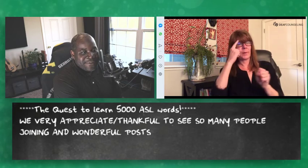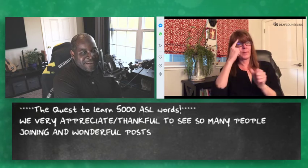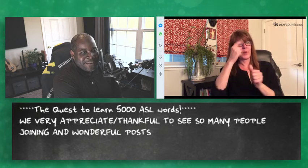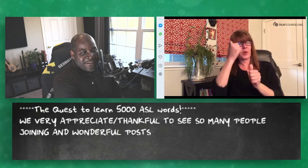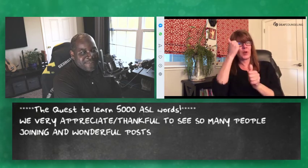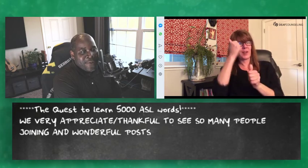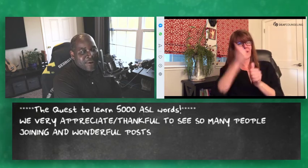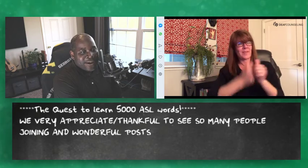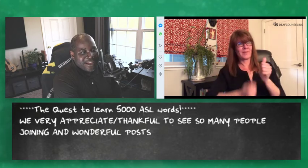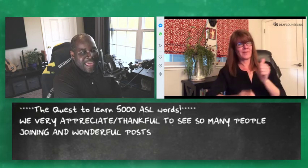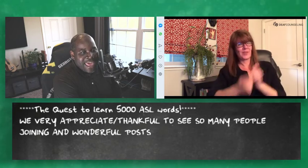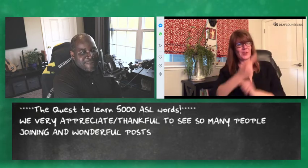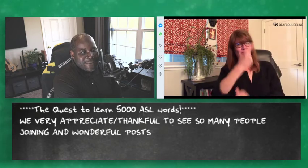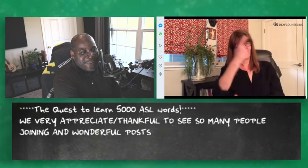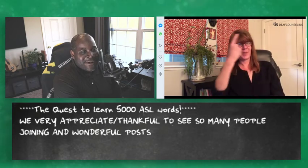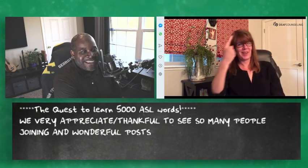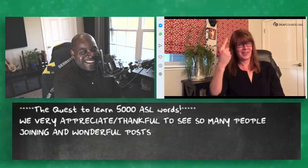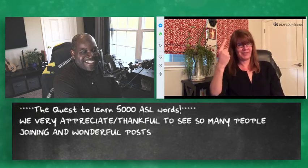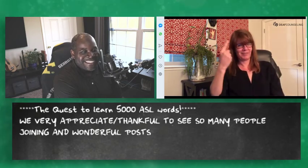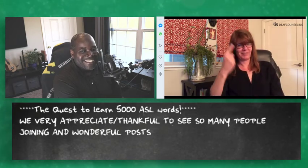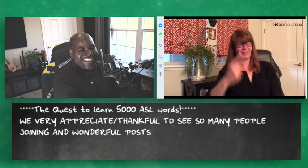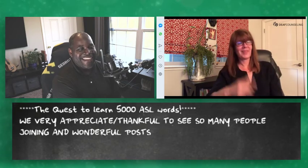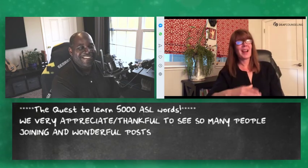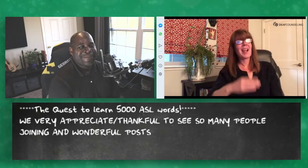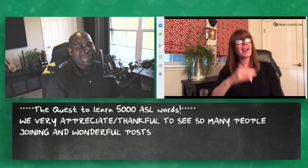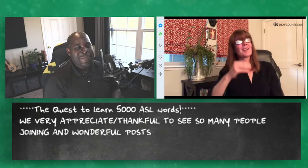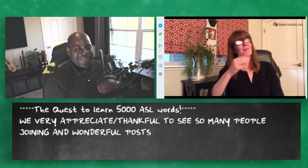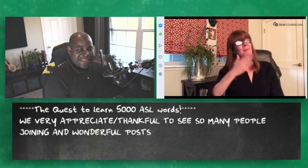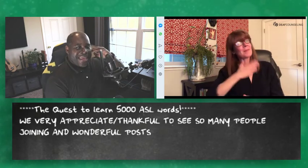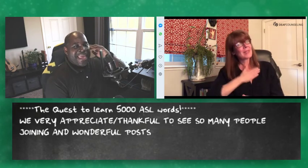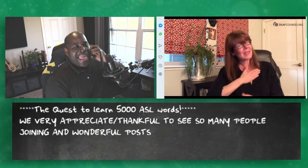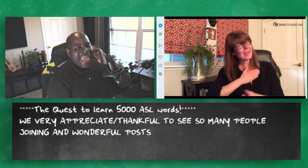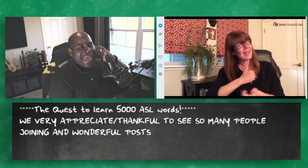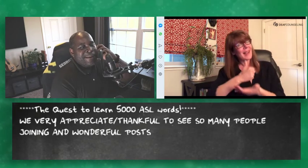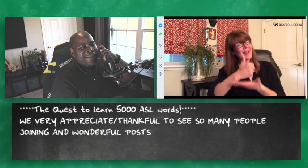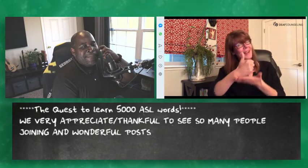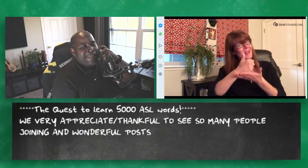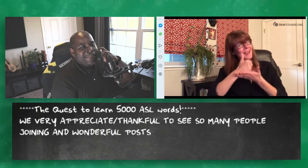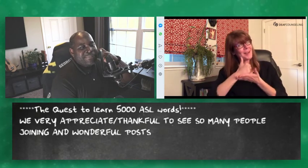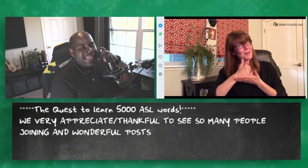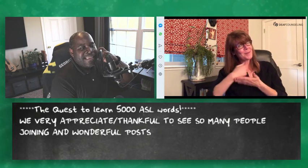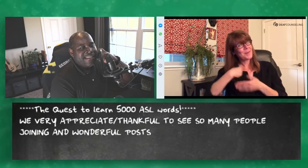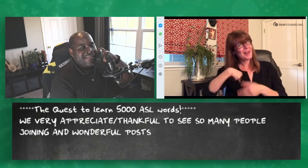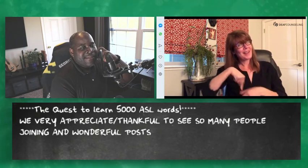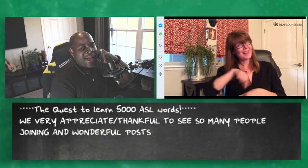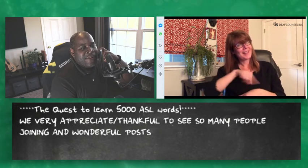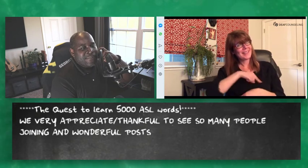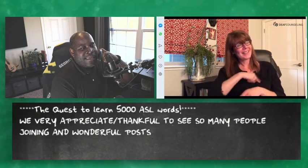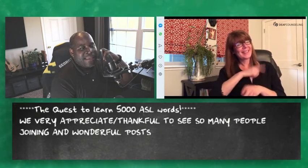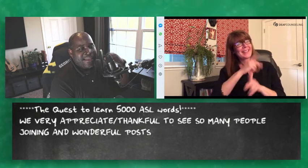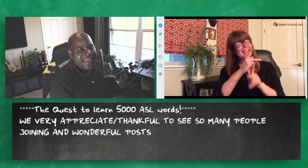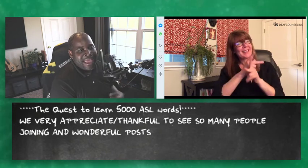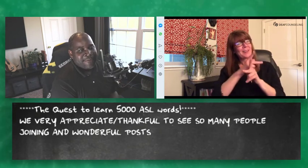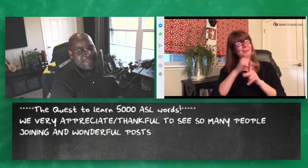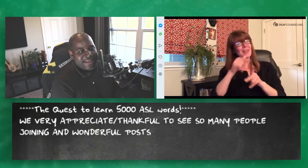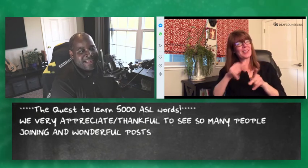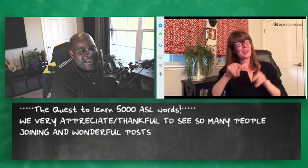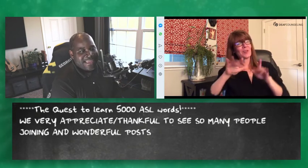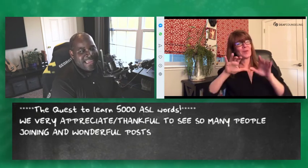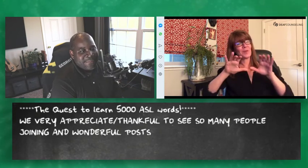for everyone nice and please help me everybody keep